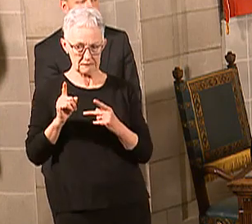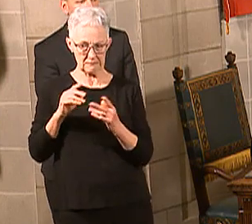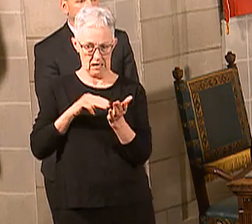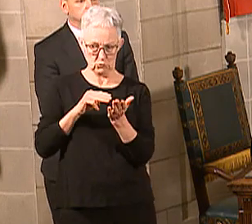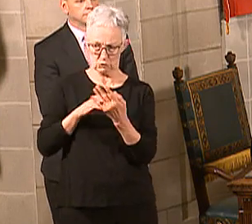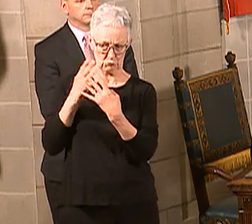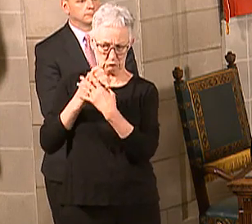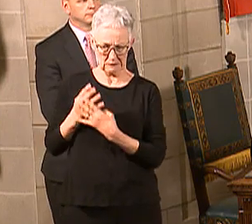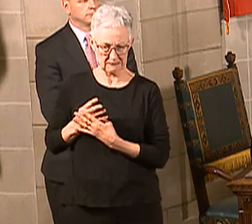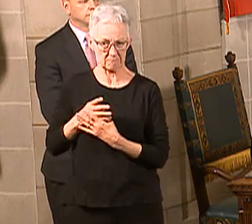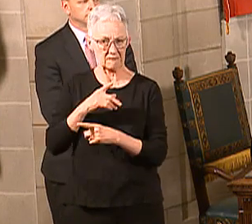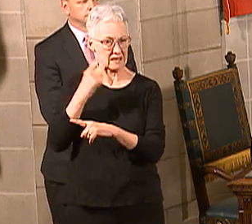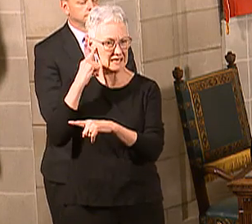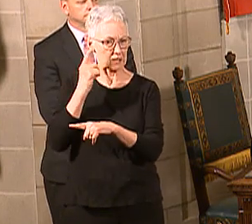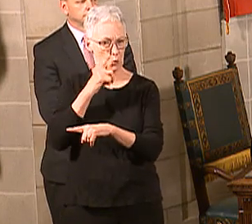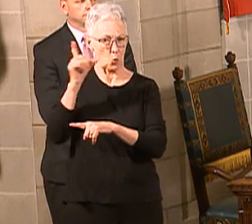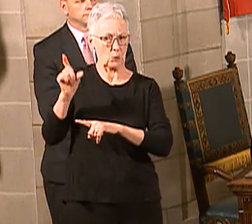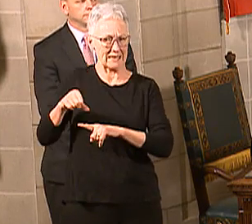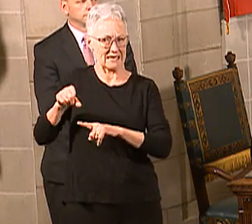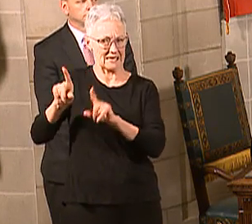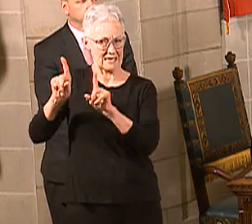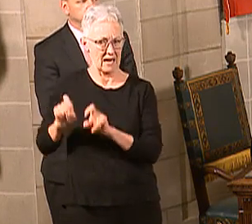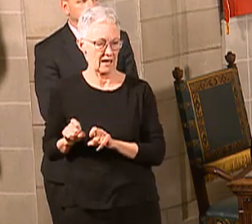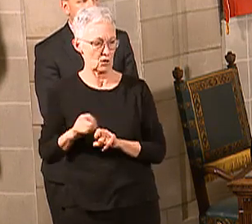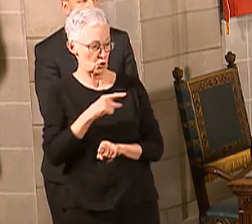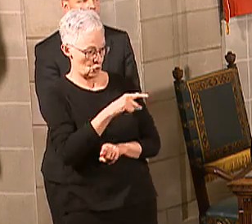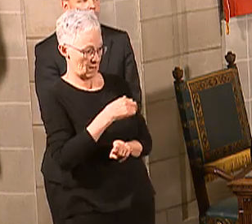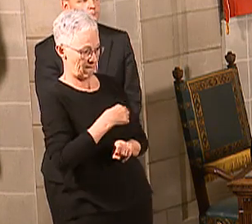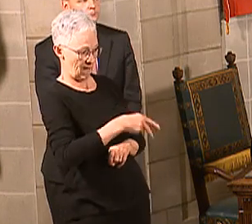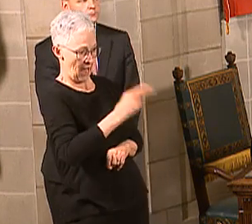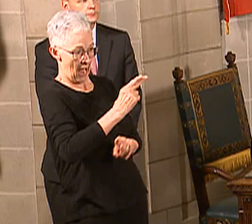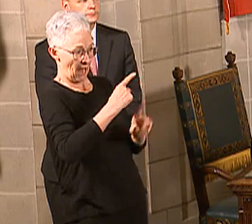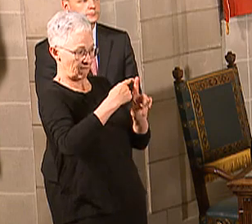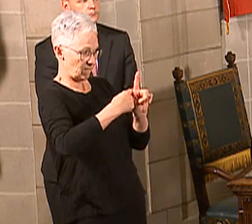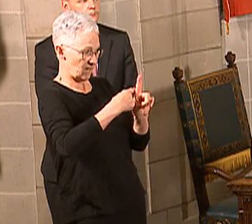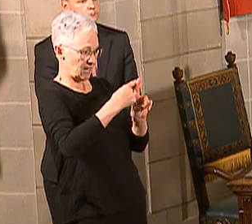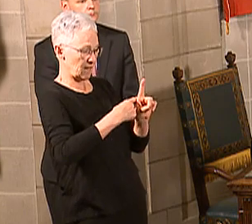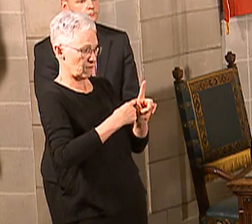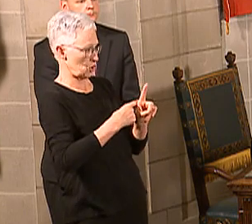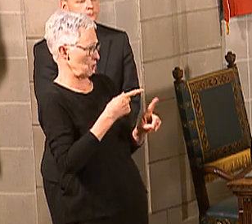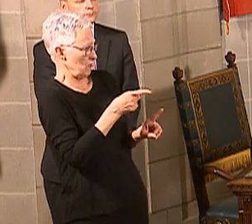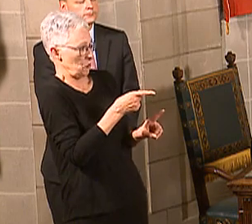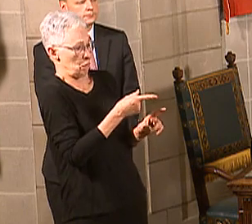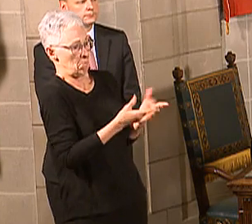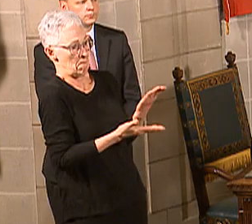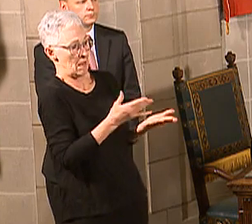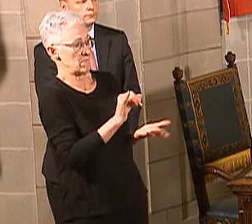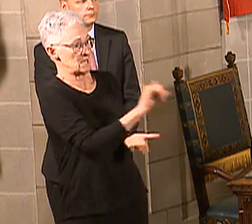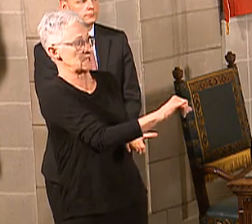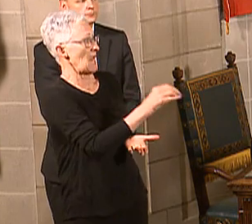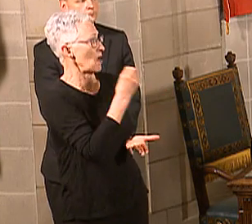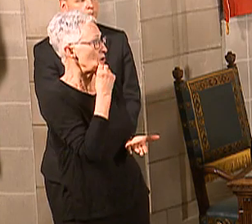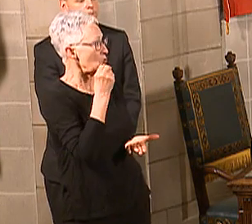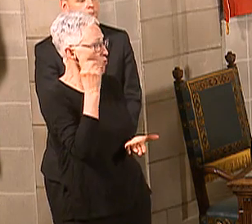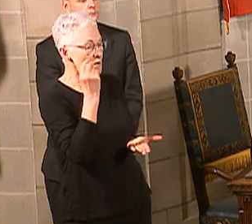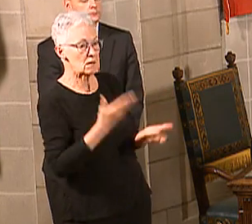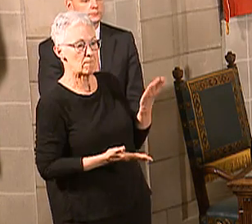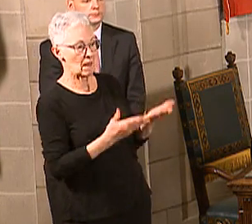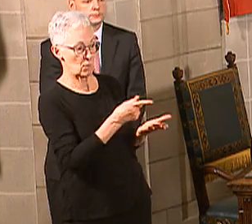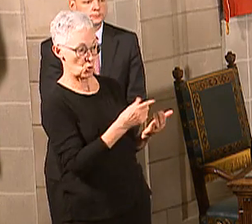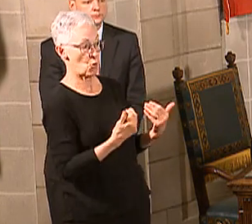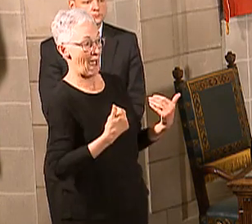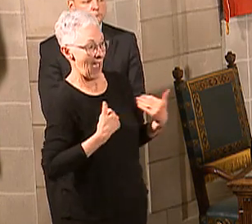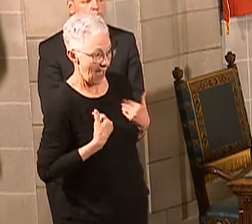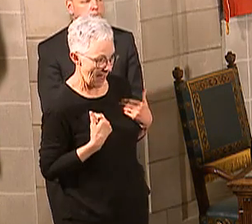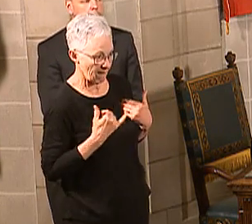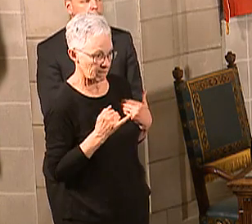and you've got that high fever and that virus, you could be home and you maybe have it. But we just don't know how many of those people